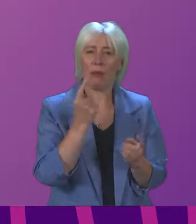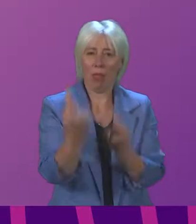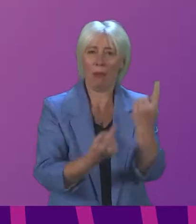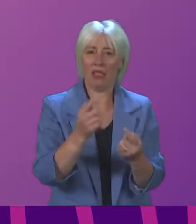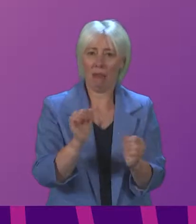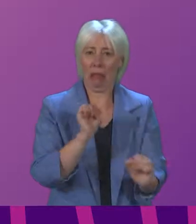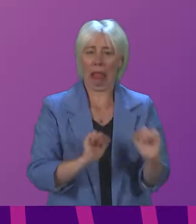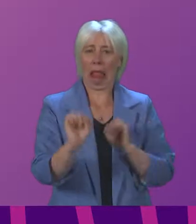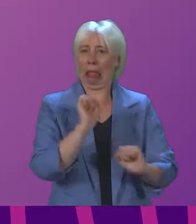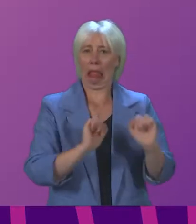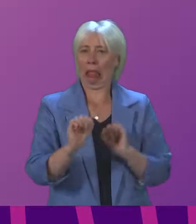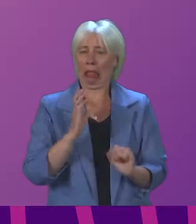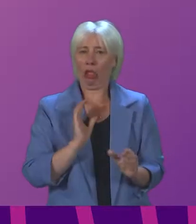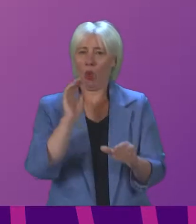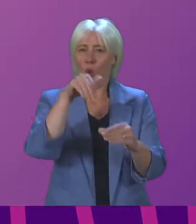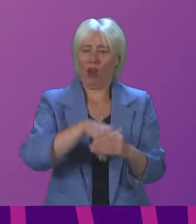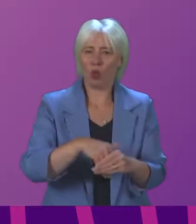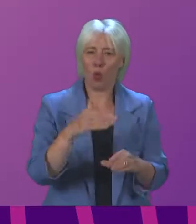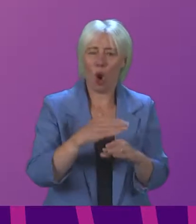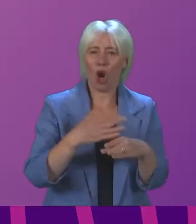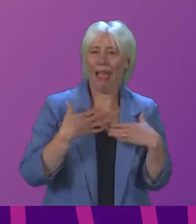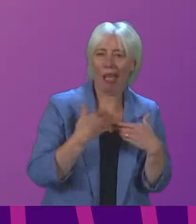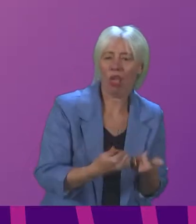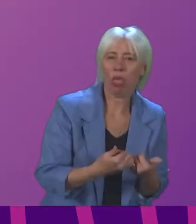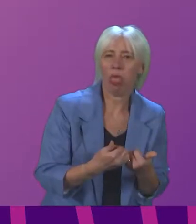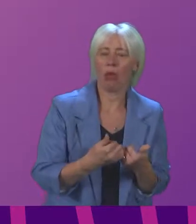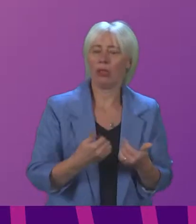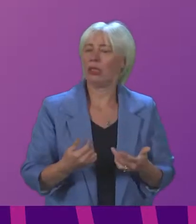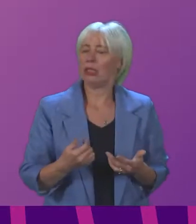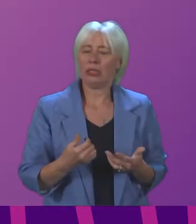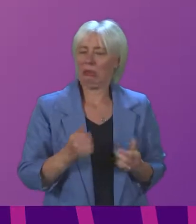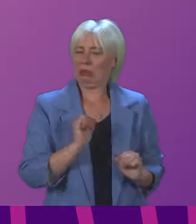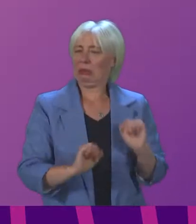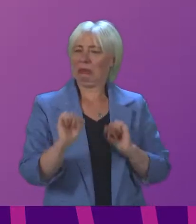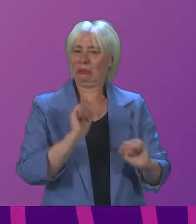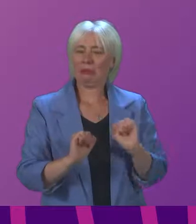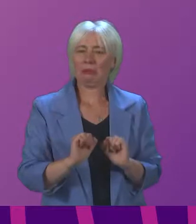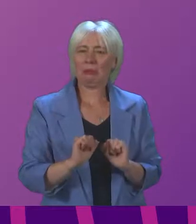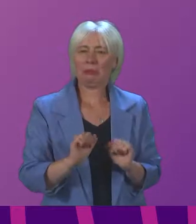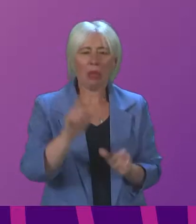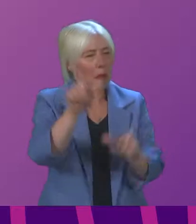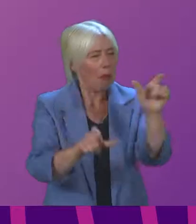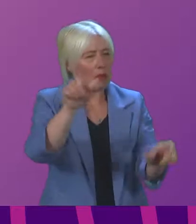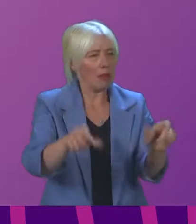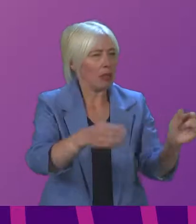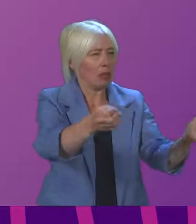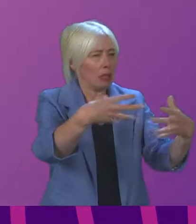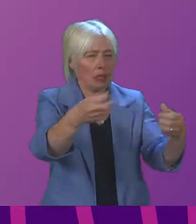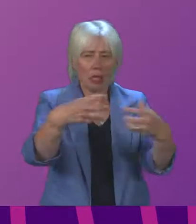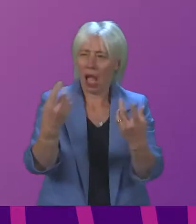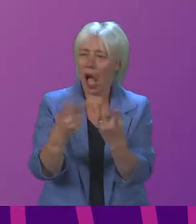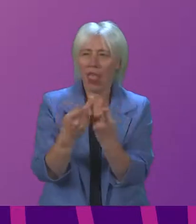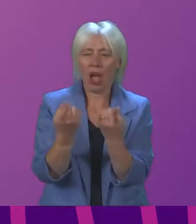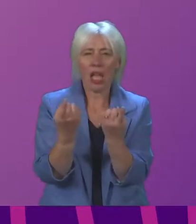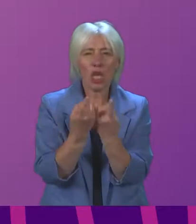coming back to work in health care or pursuing a career in health in the first place. Stakeholders highlighted other key contributing